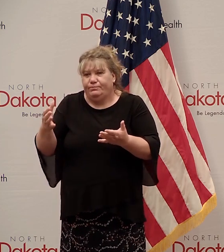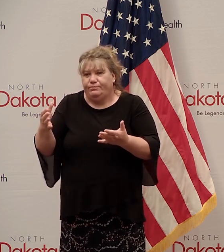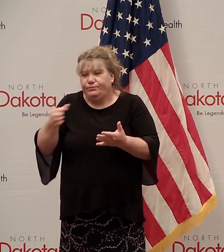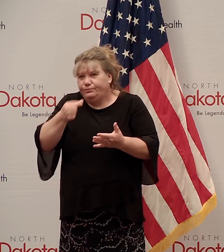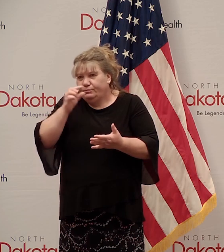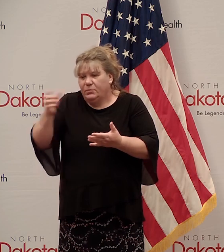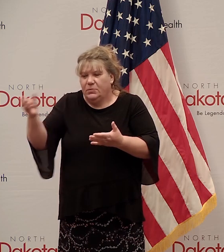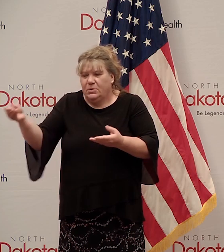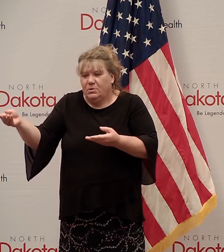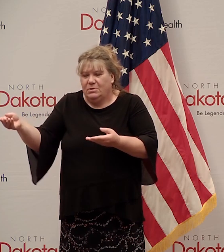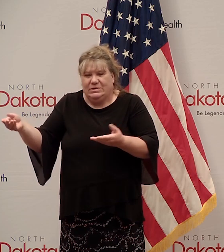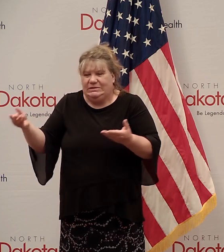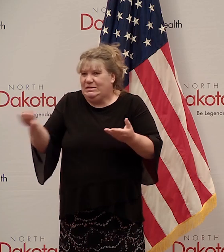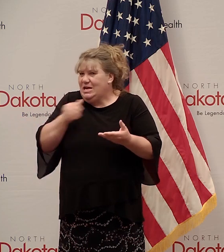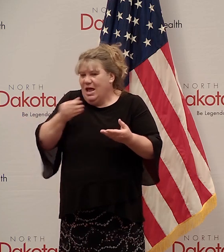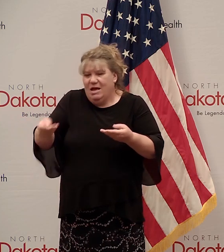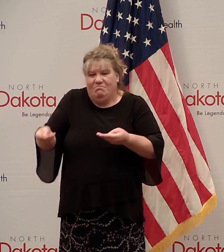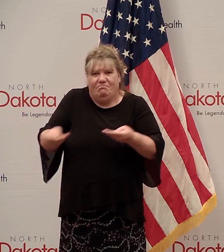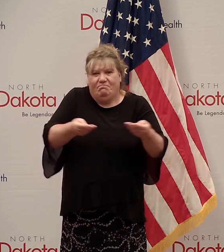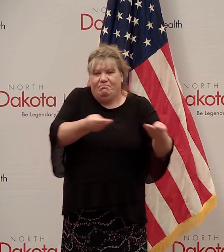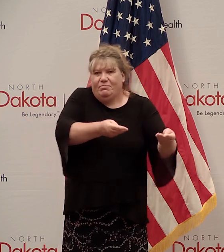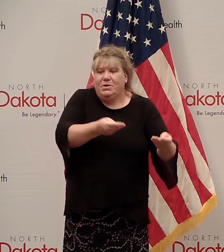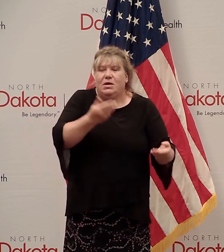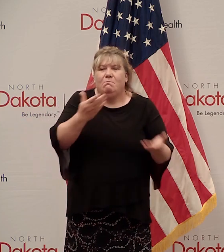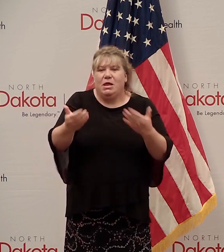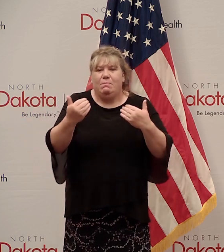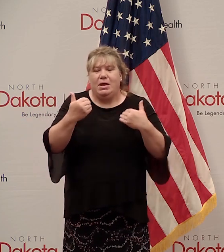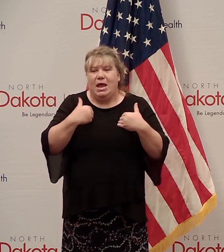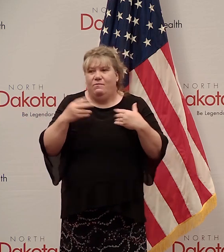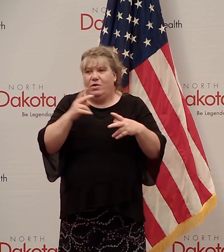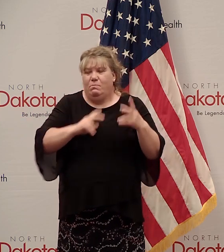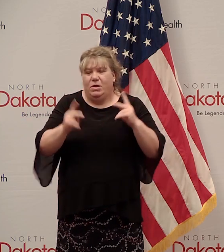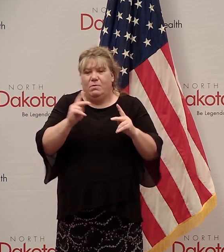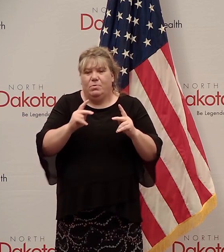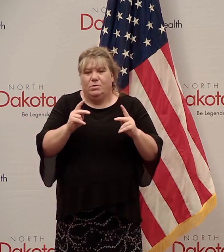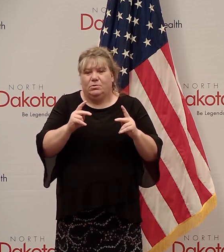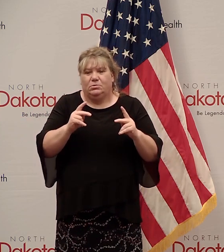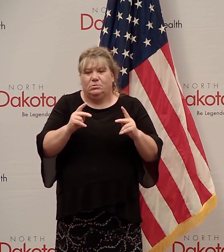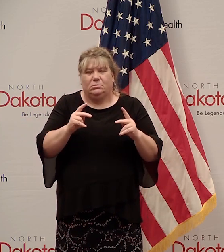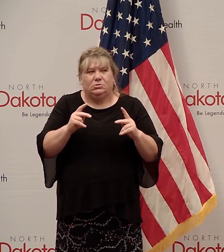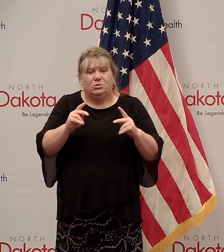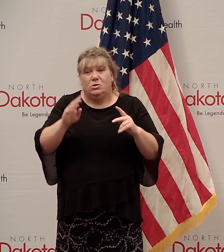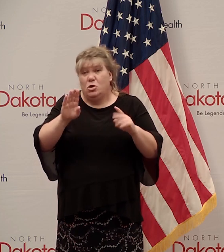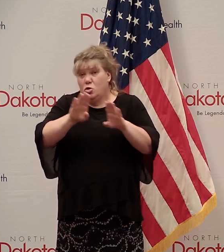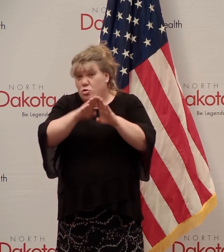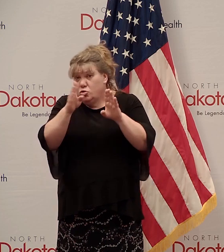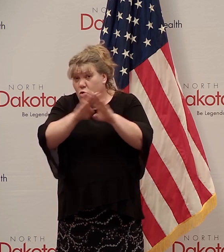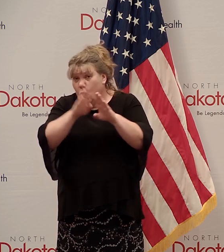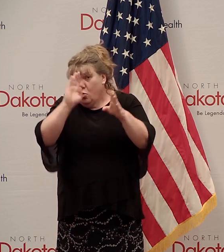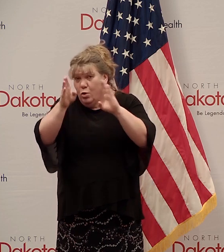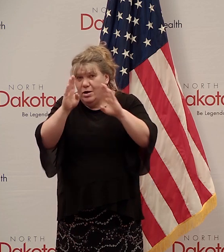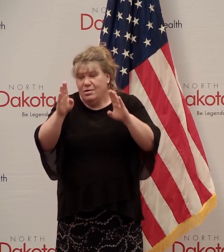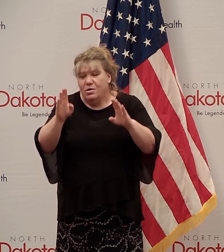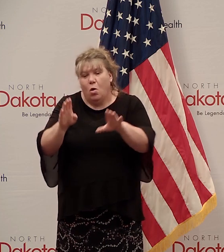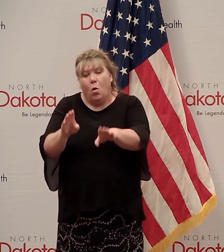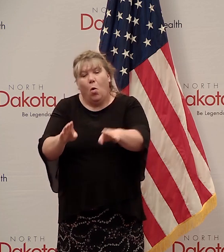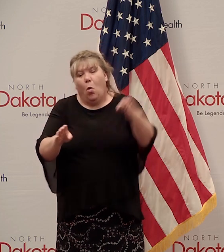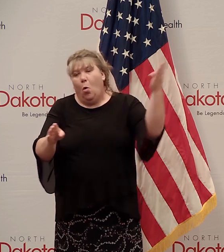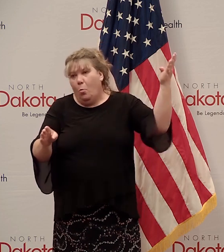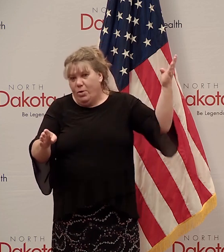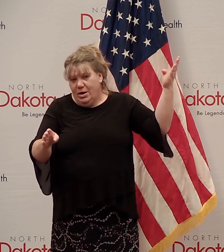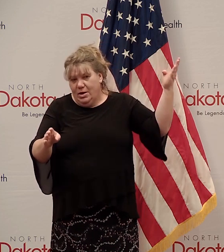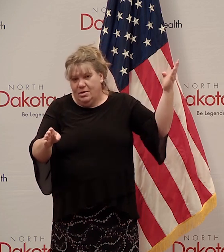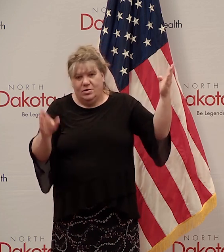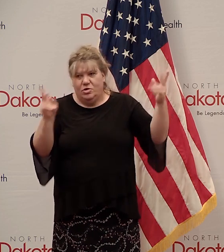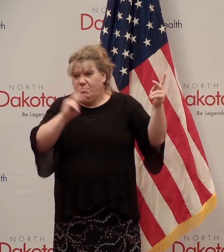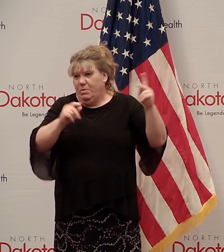might be touching a common surface. Maybe having people, you know, door greeters that are actually opening doors so the congregation don't